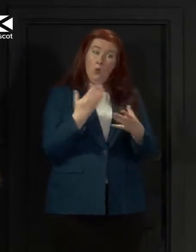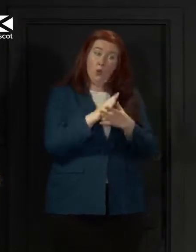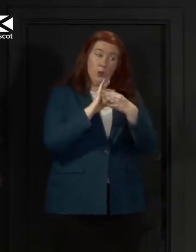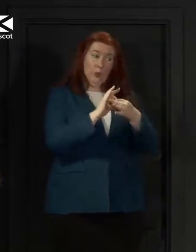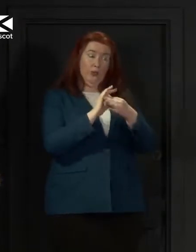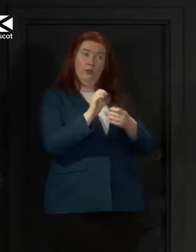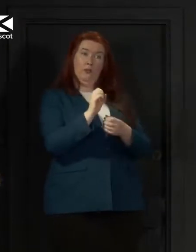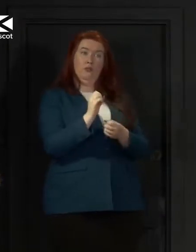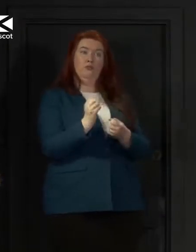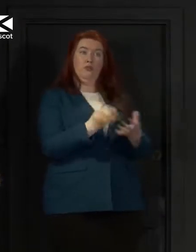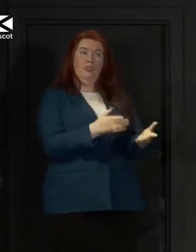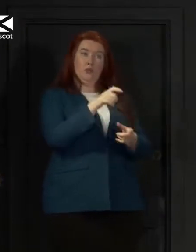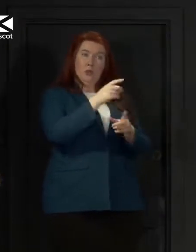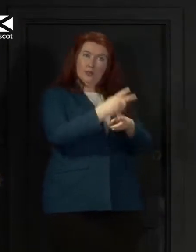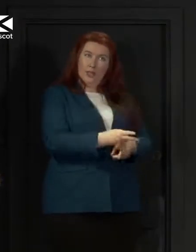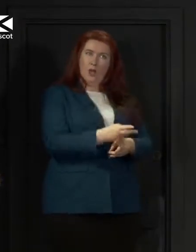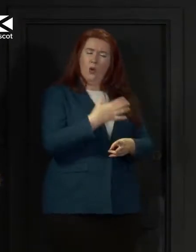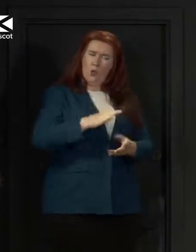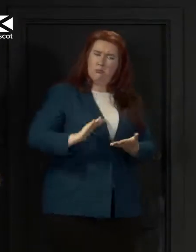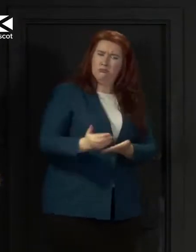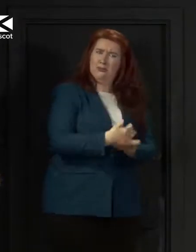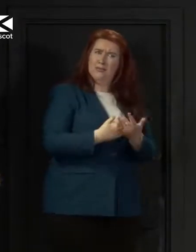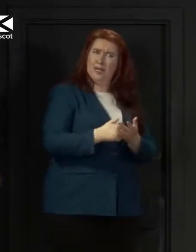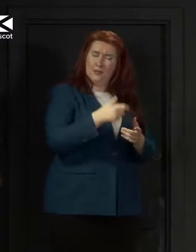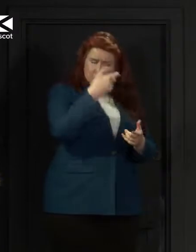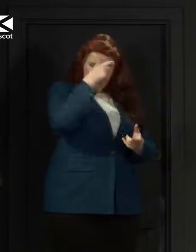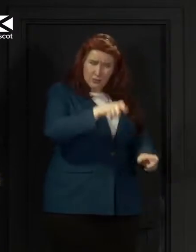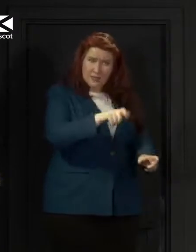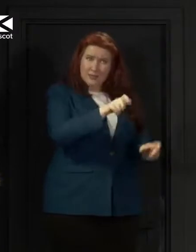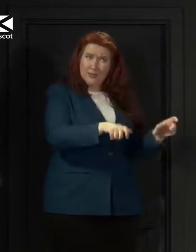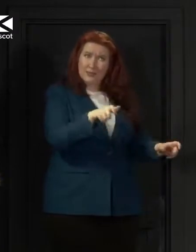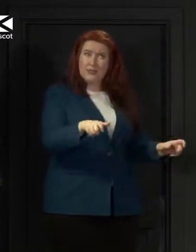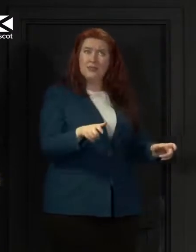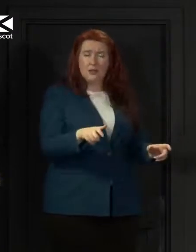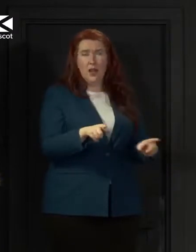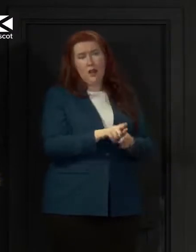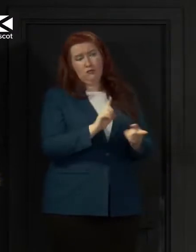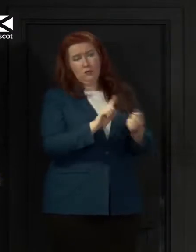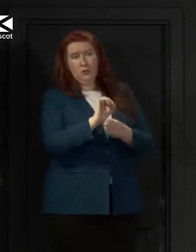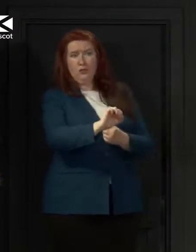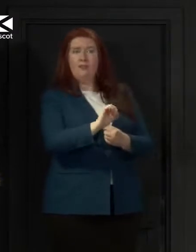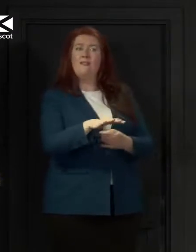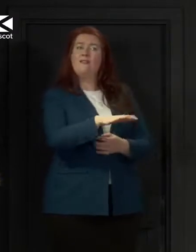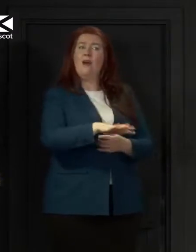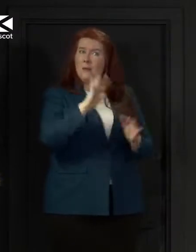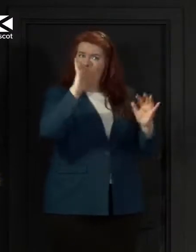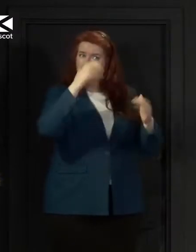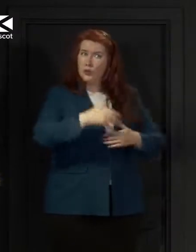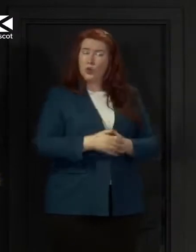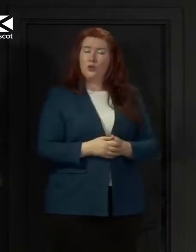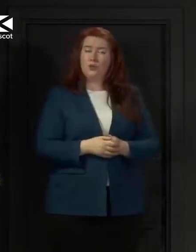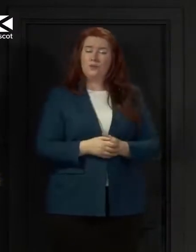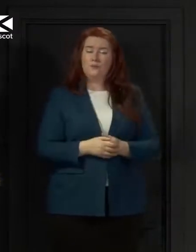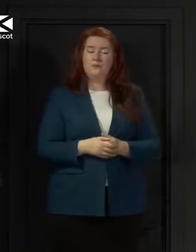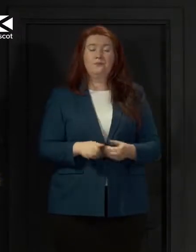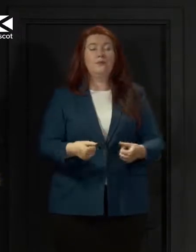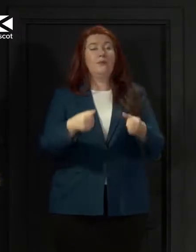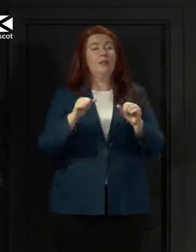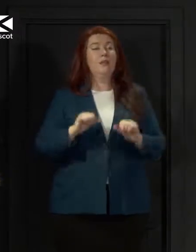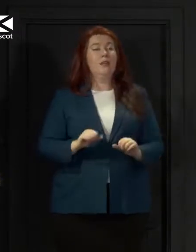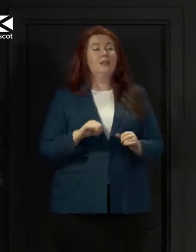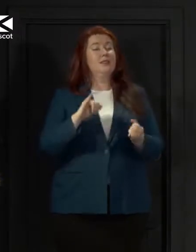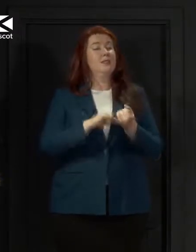to protect the residents in those care homes and respond to the concerns of their families? Next, have Stephen